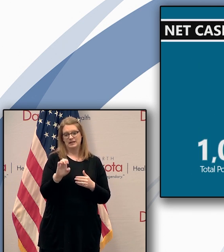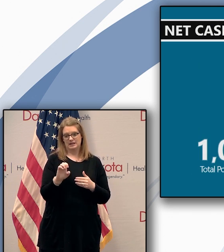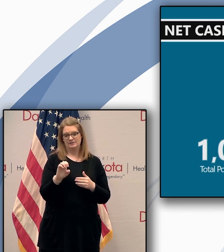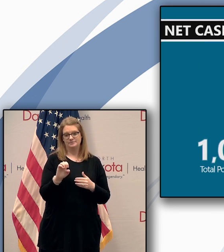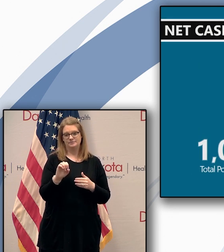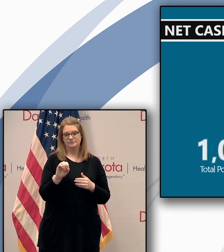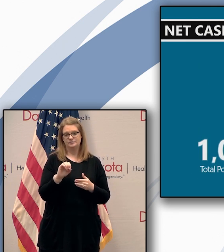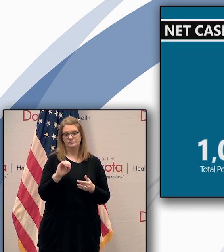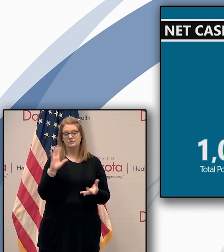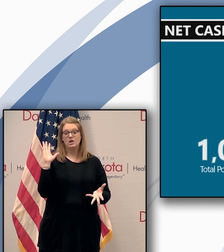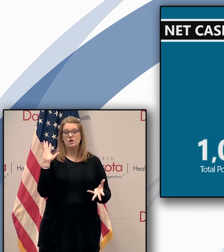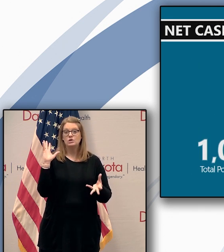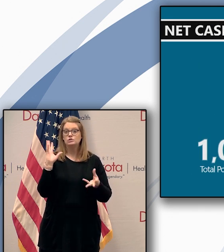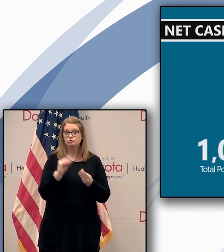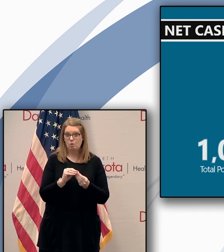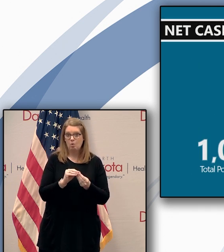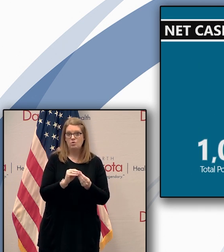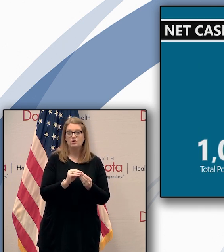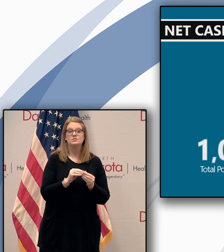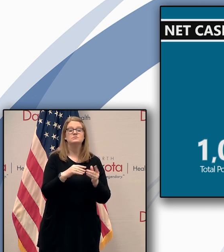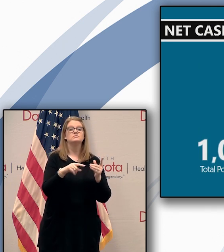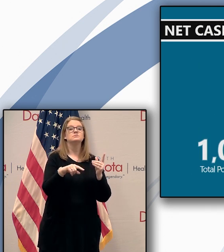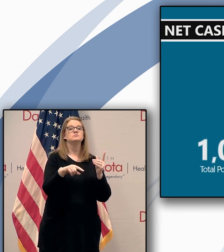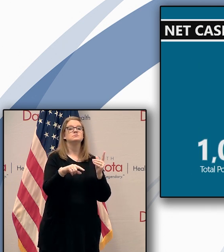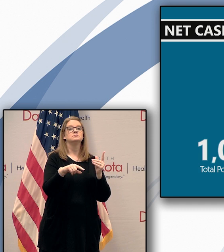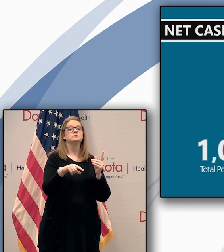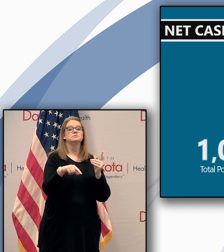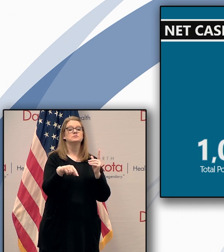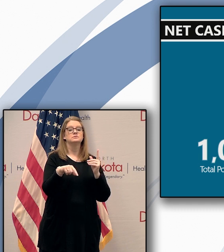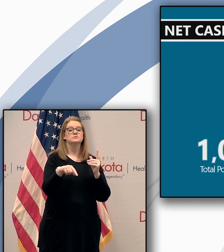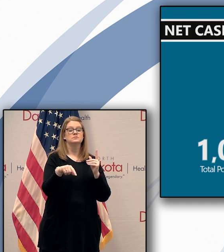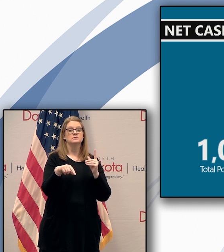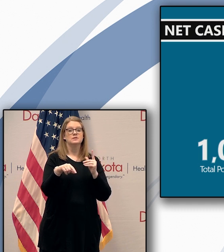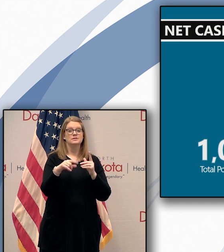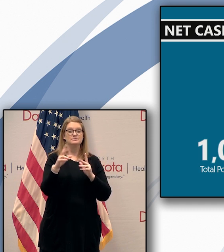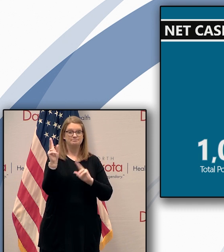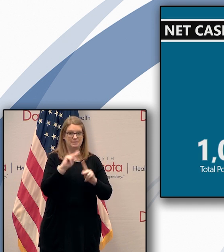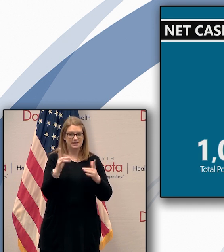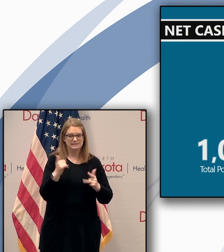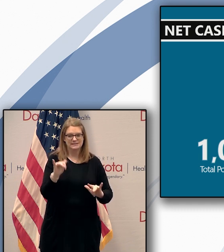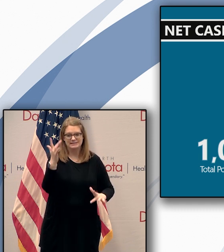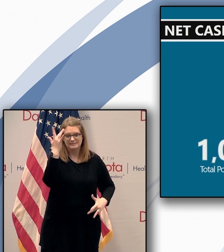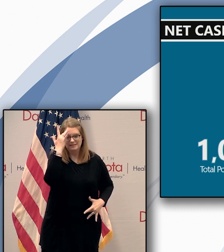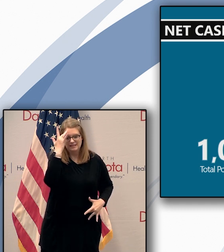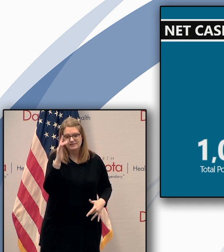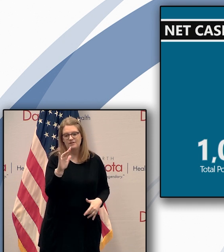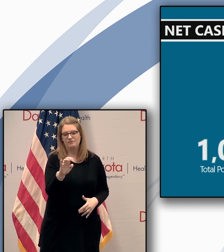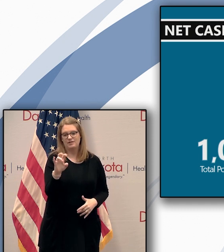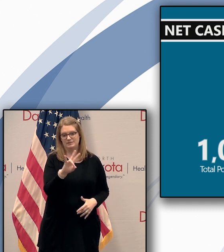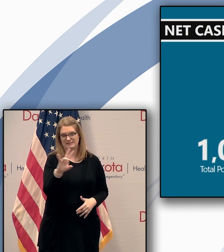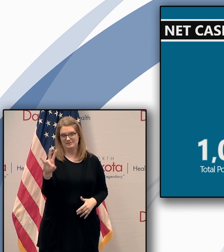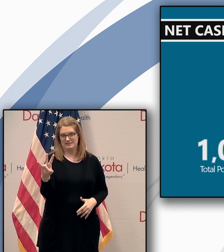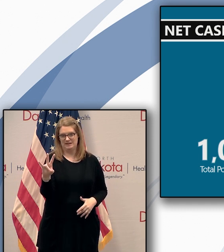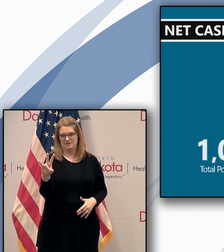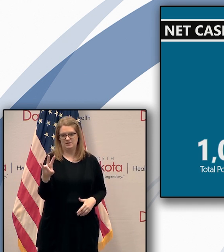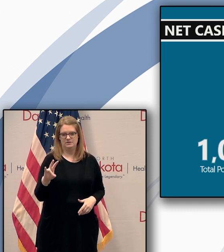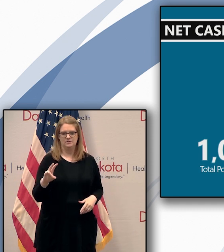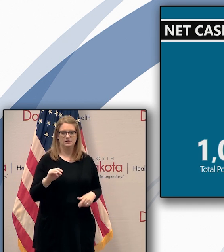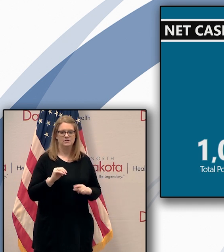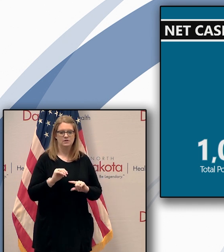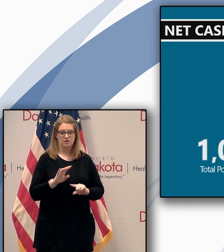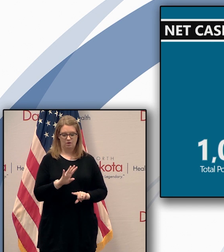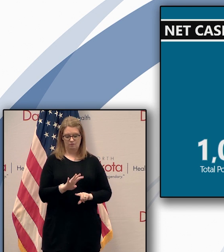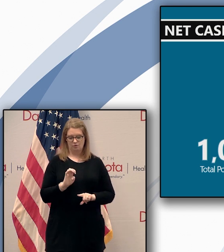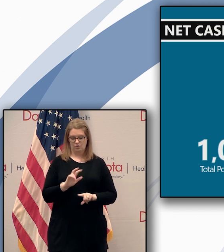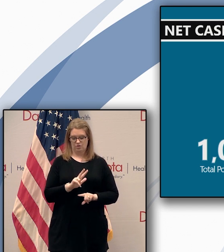If we got 437